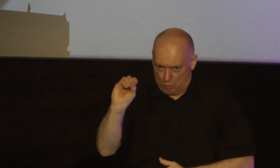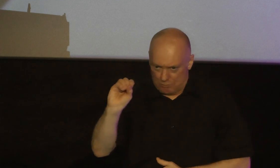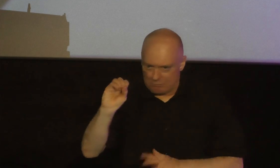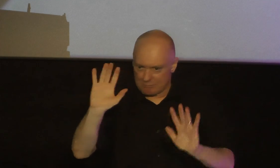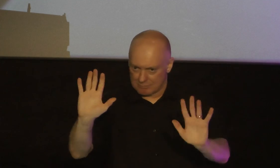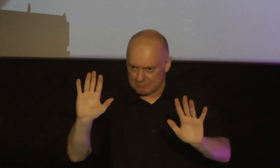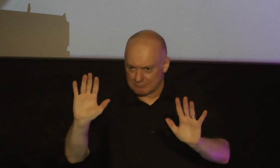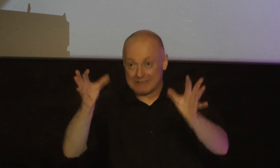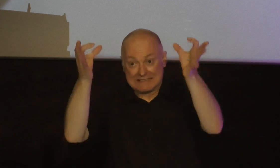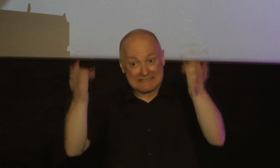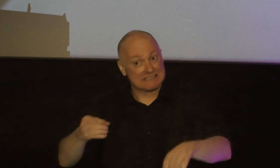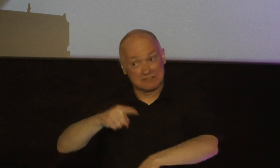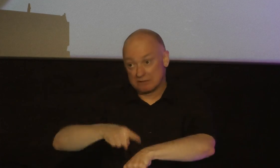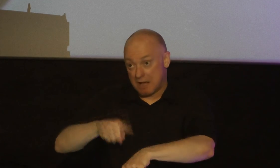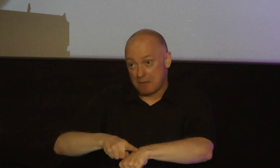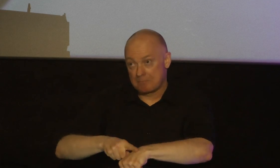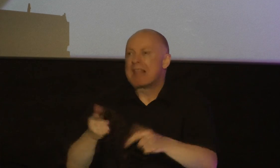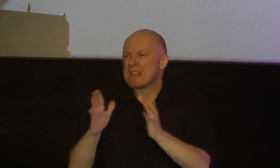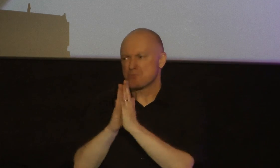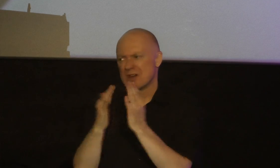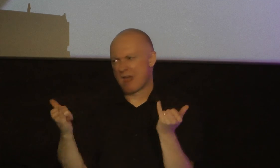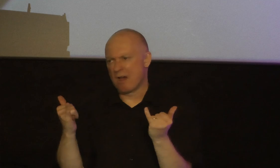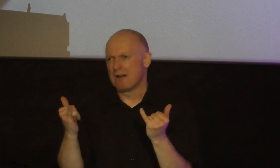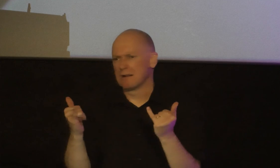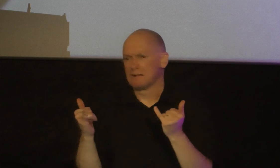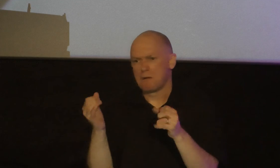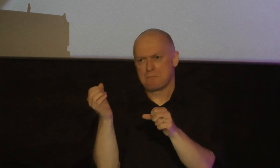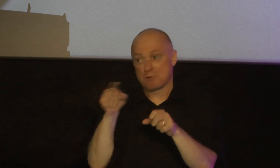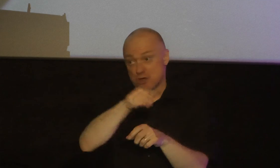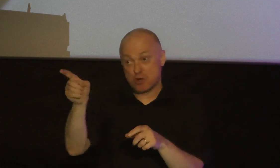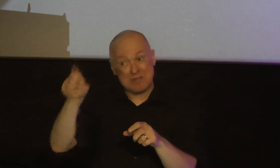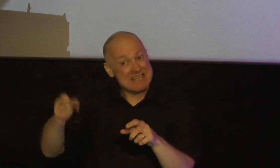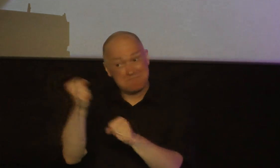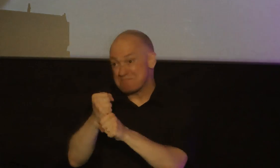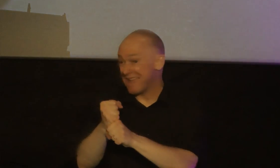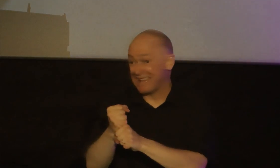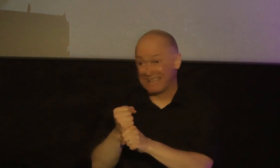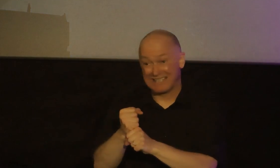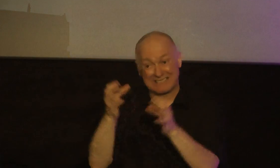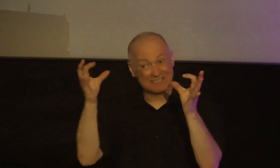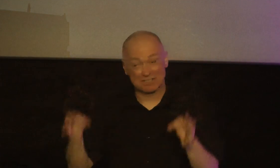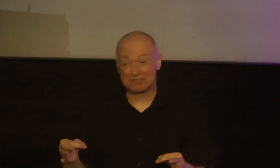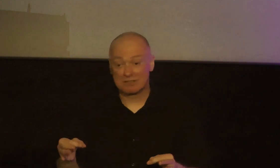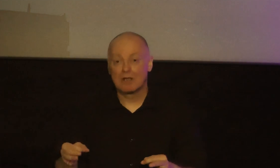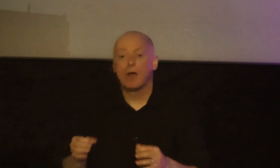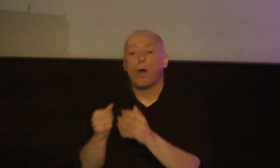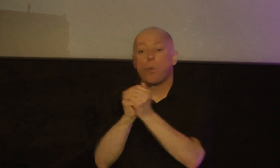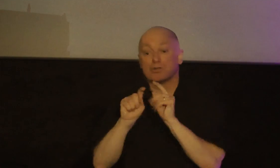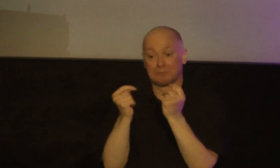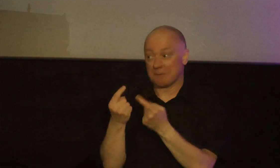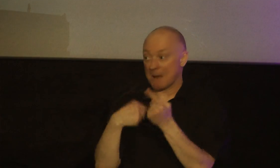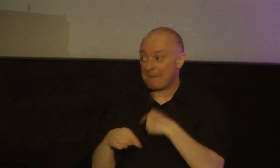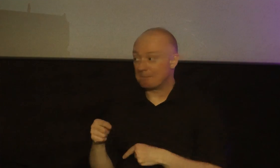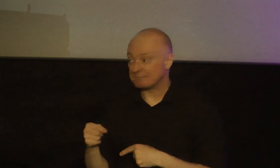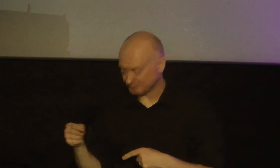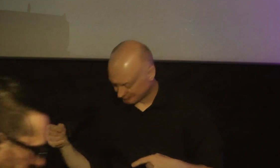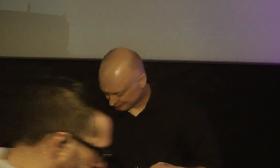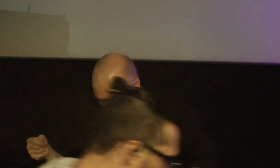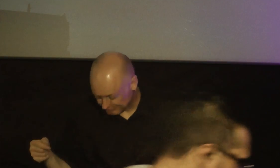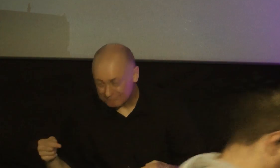decision time for all of us why don't you bow your hands right now we're gonna make a decision worship team come you're gonna lead us in a song but I don't want anyone to leave I don't want anyone to move this